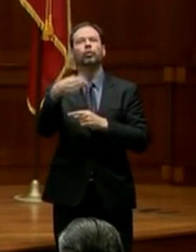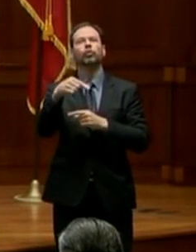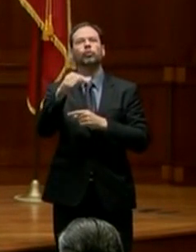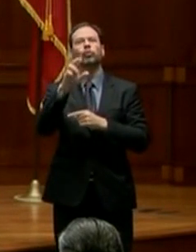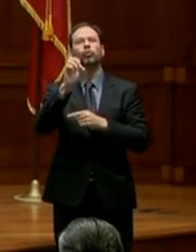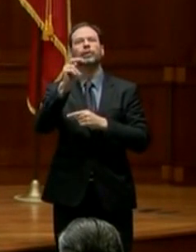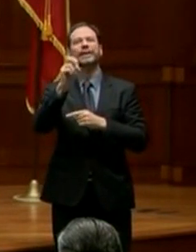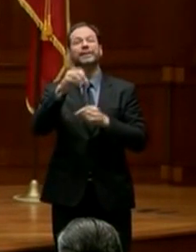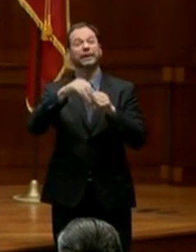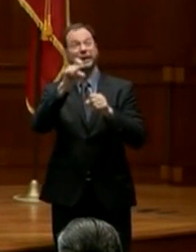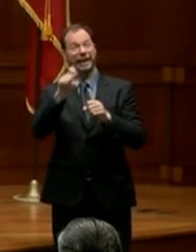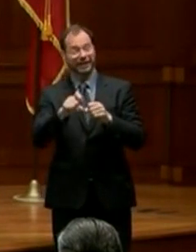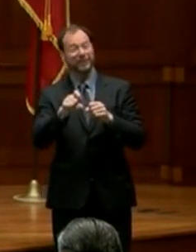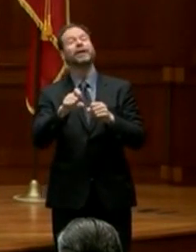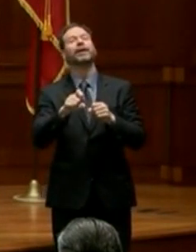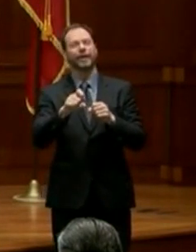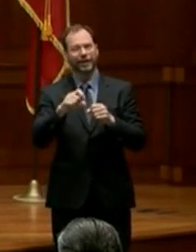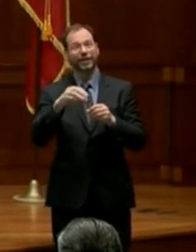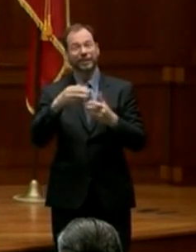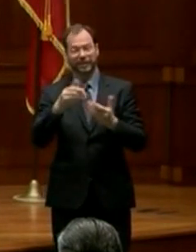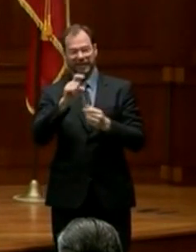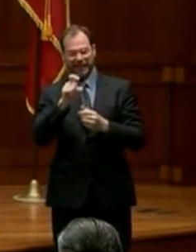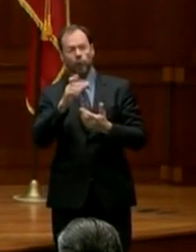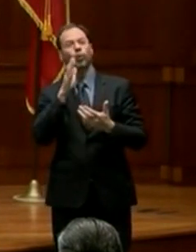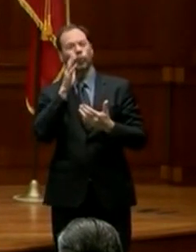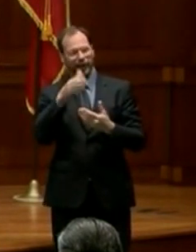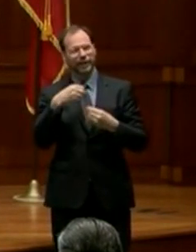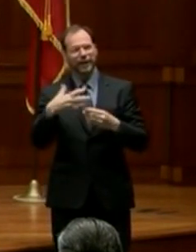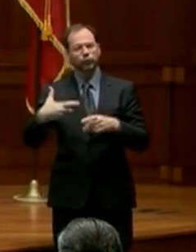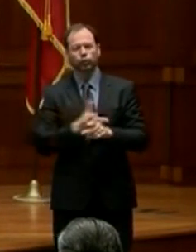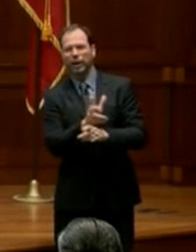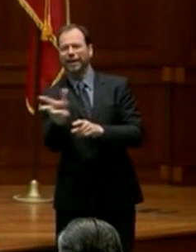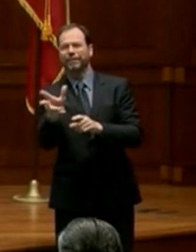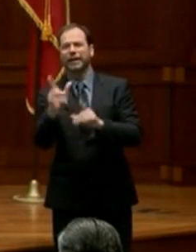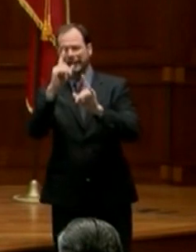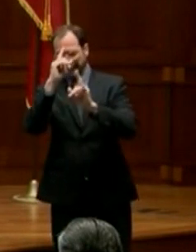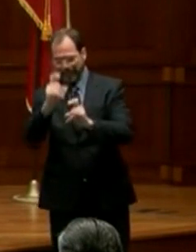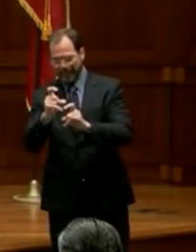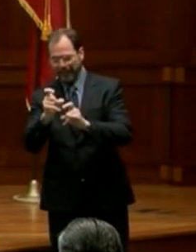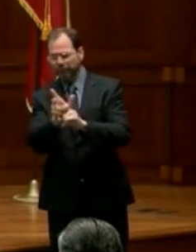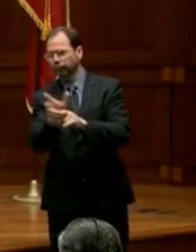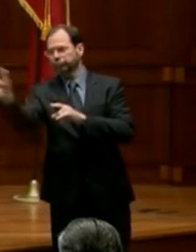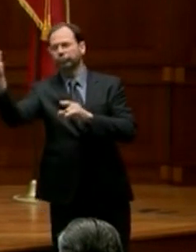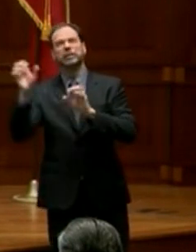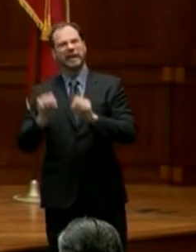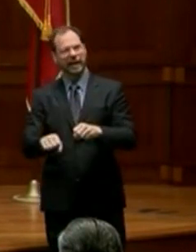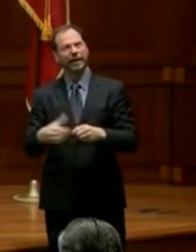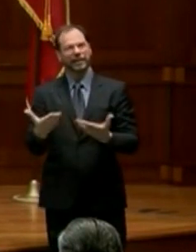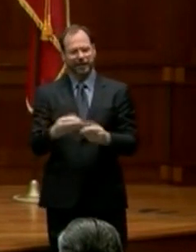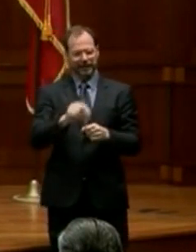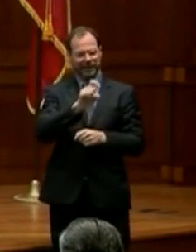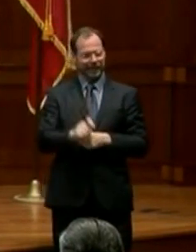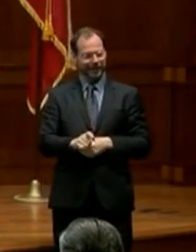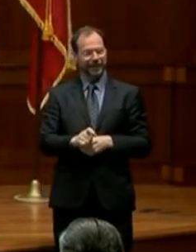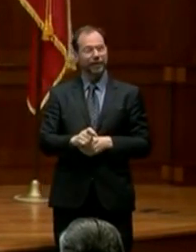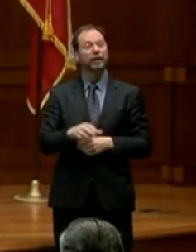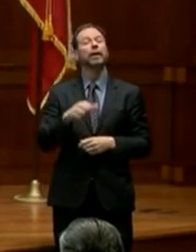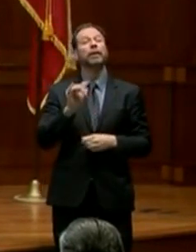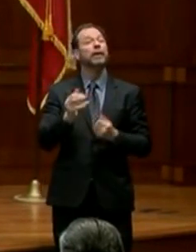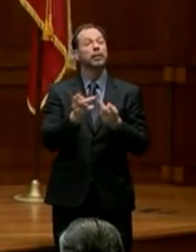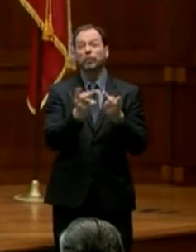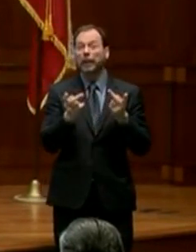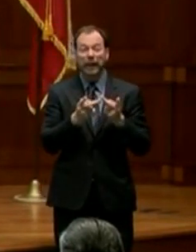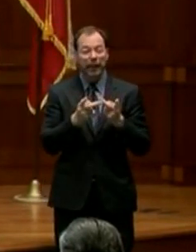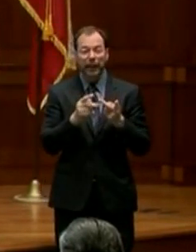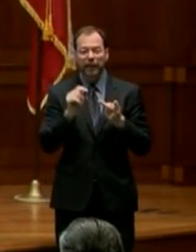Texas to provide drive-through testing for the coronavirus. The sites will be using